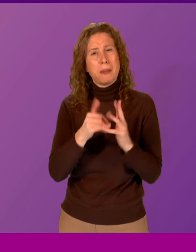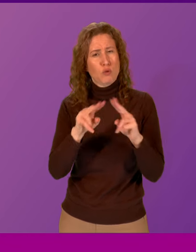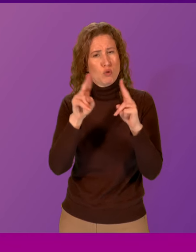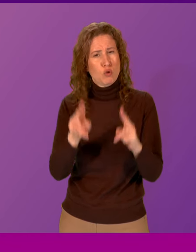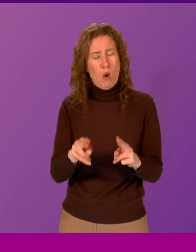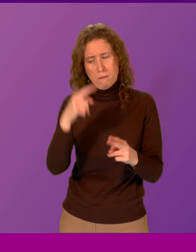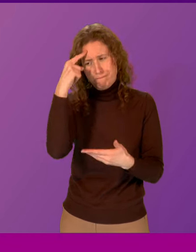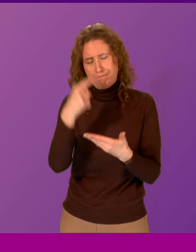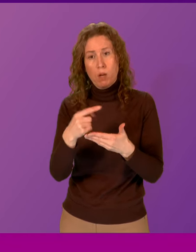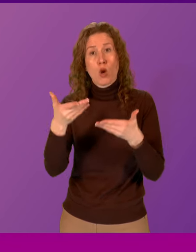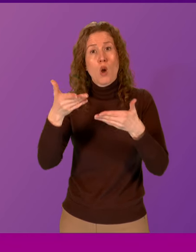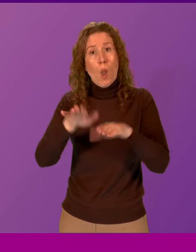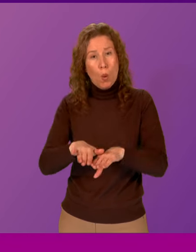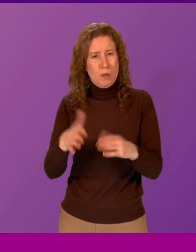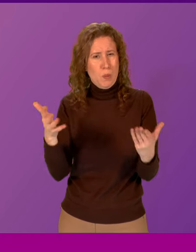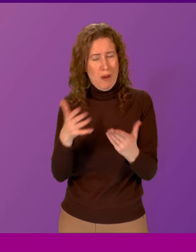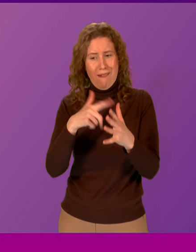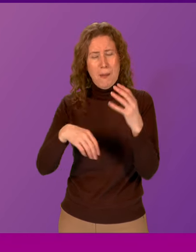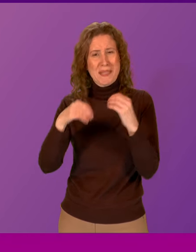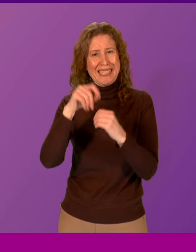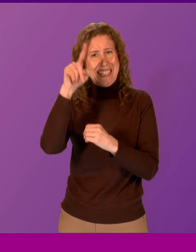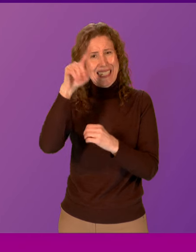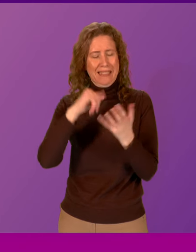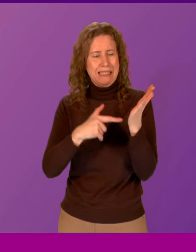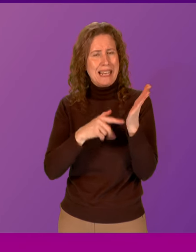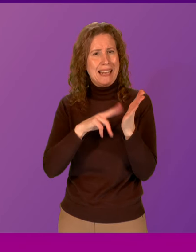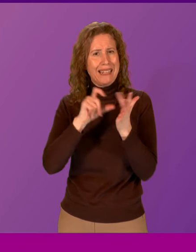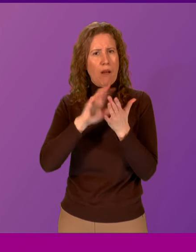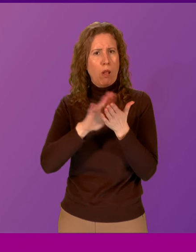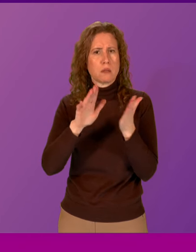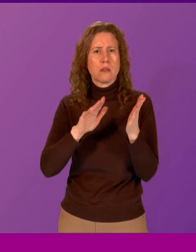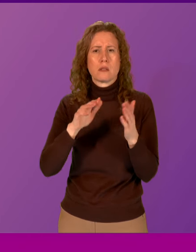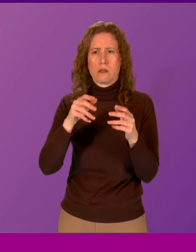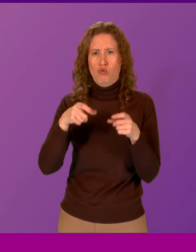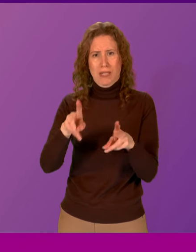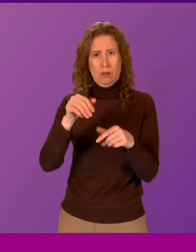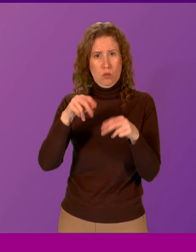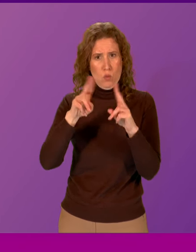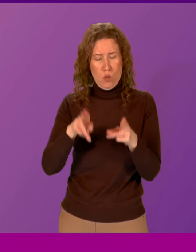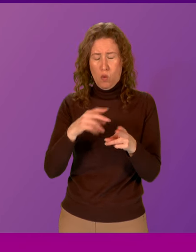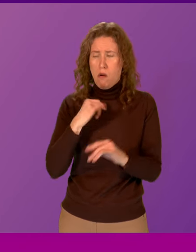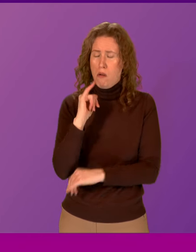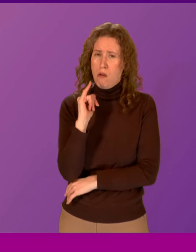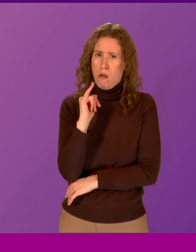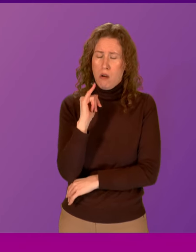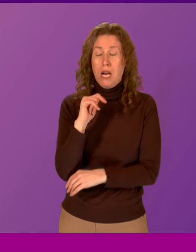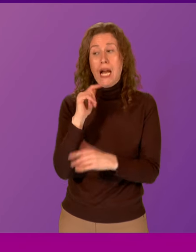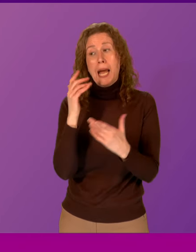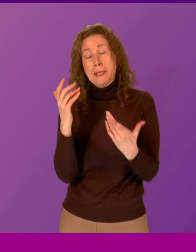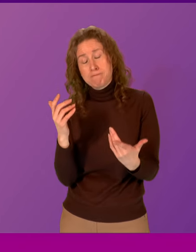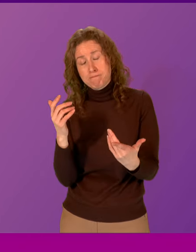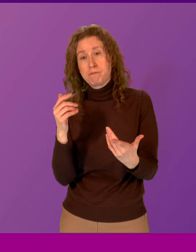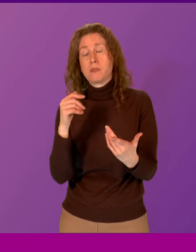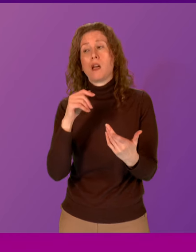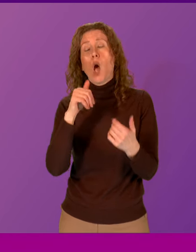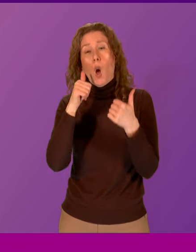have decided to close their Aberdeen St. Nicholas Street store, a blow that has been lessened by the fact that